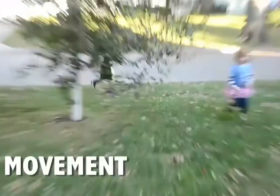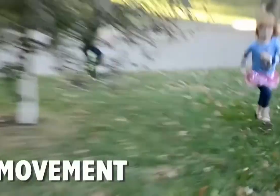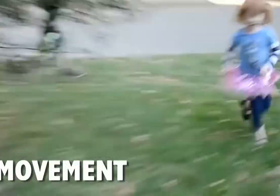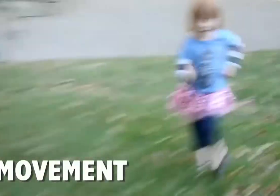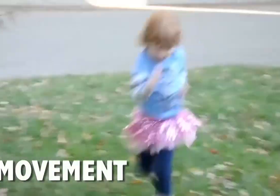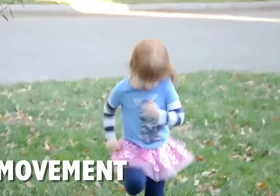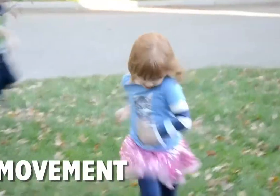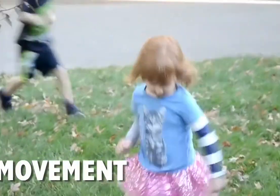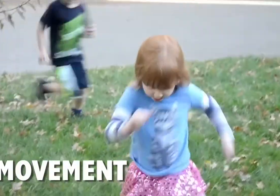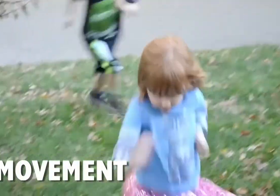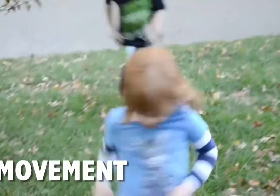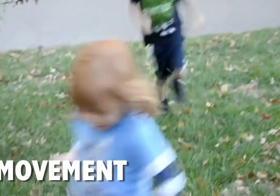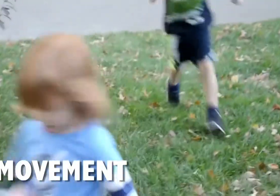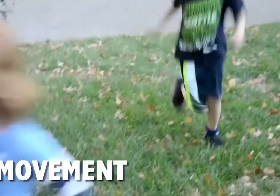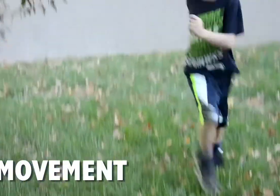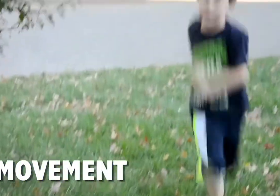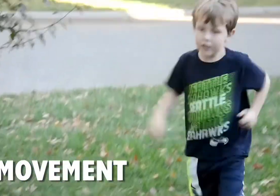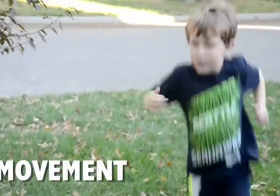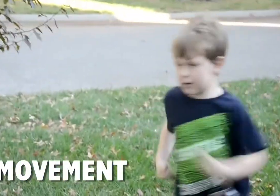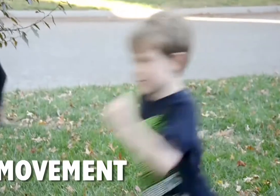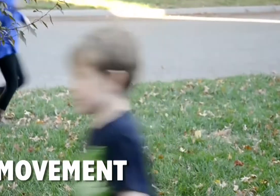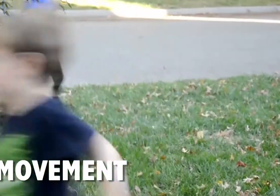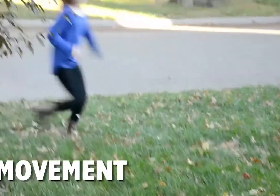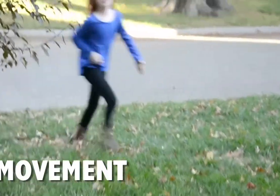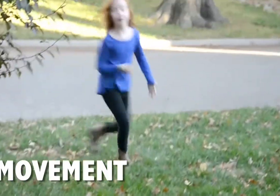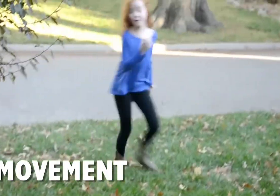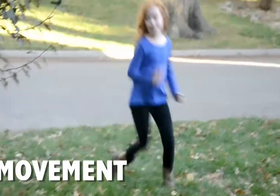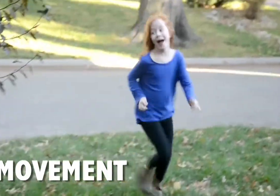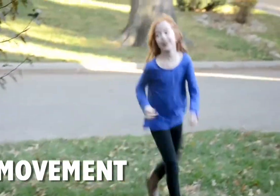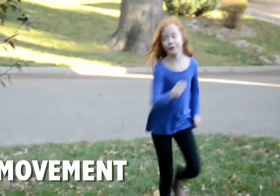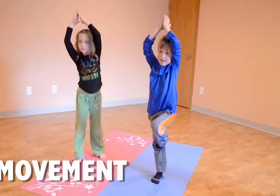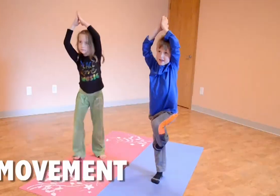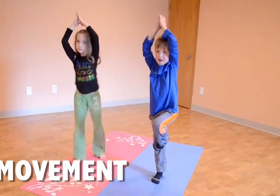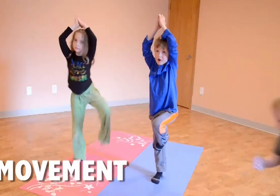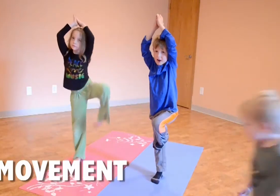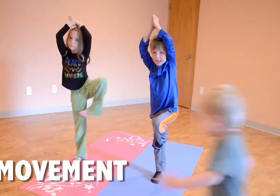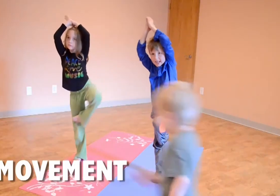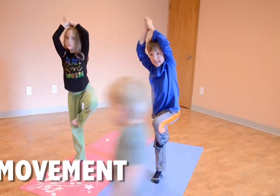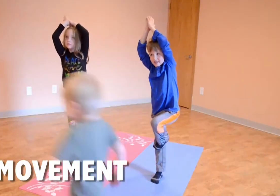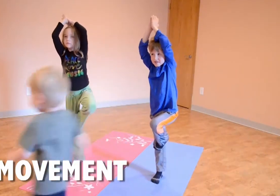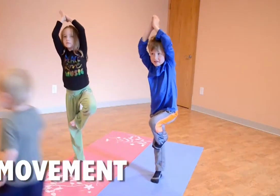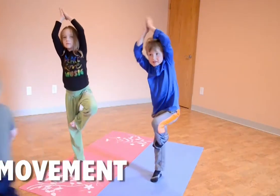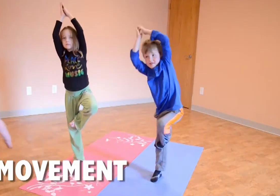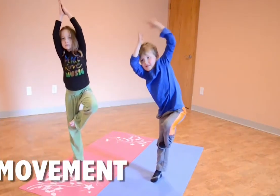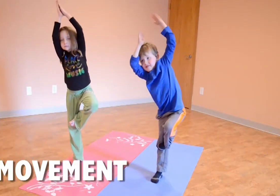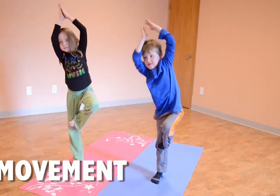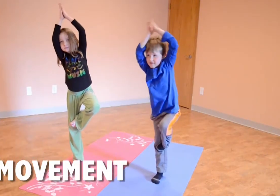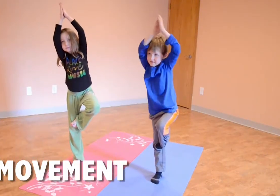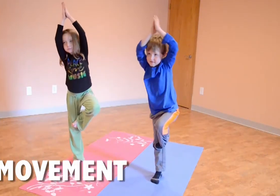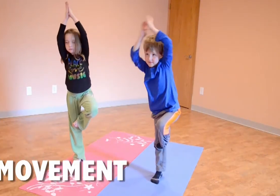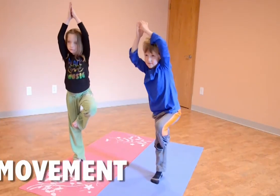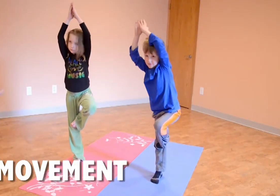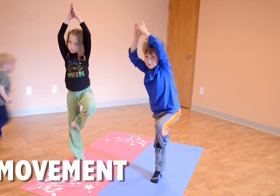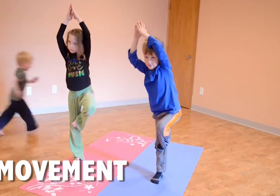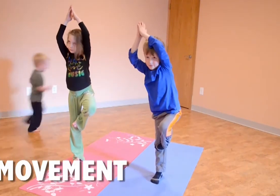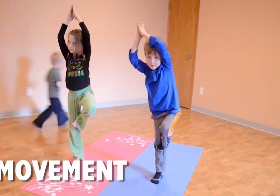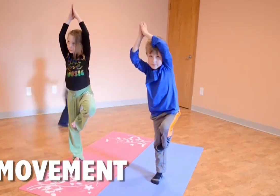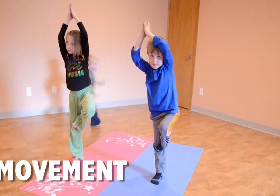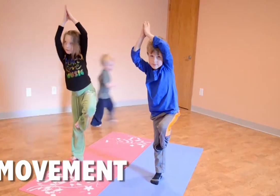And then some movements with our bodies. So our body sends us the most honest signals and information. So making sure that when they realize that they're starting